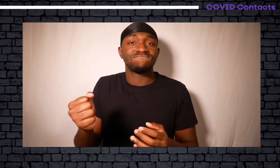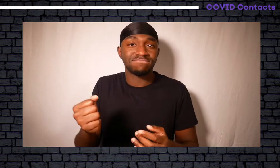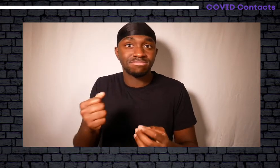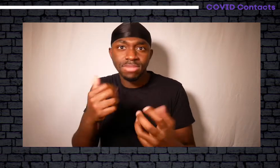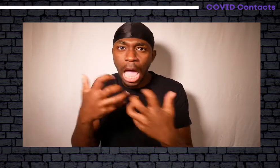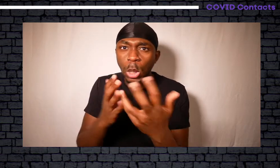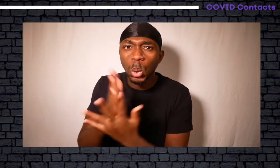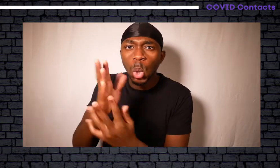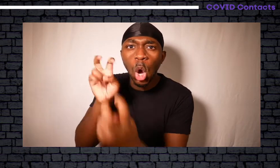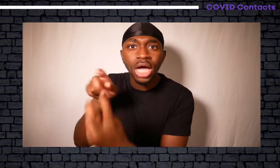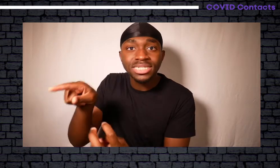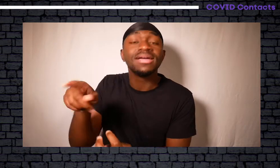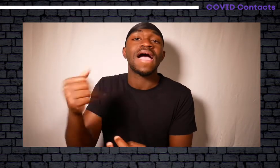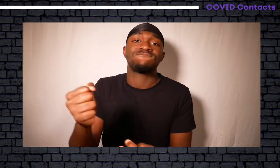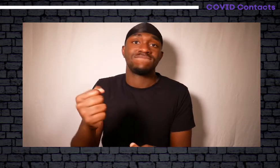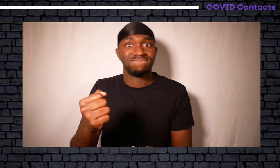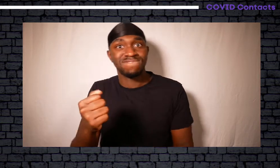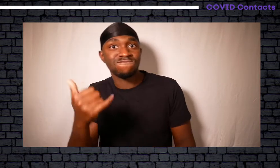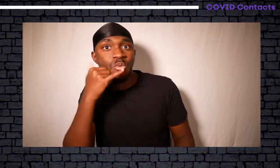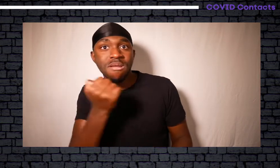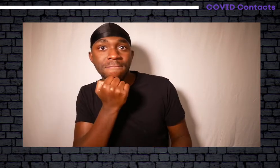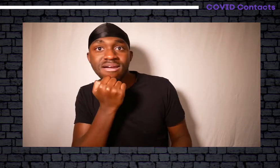You can contact them by text.